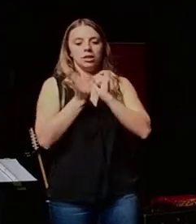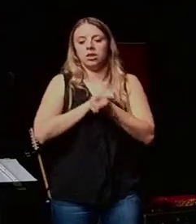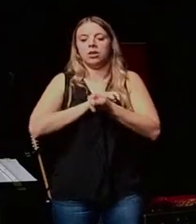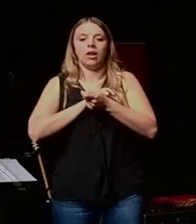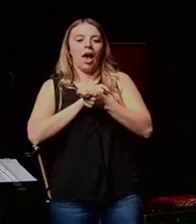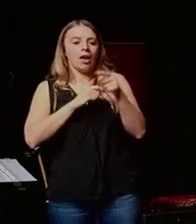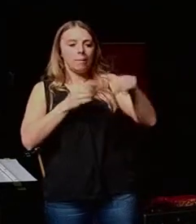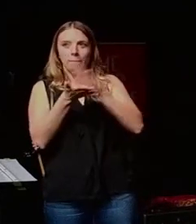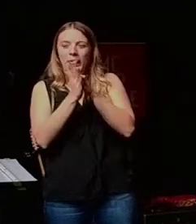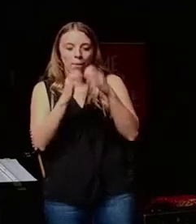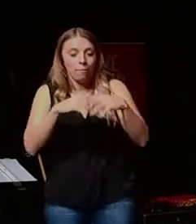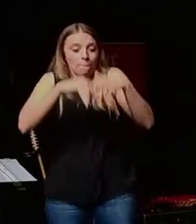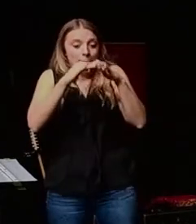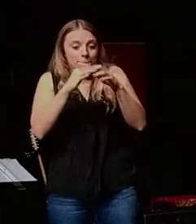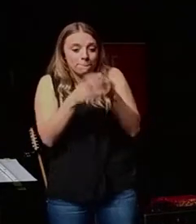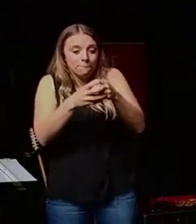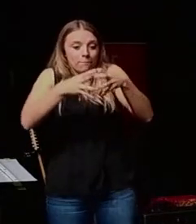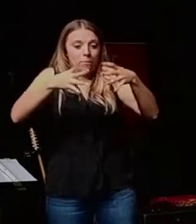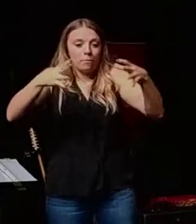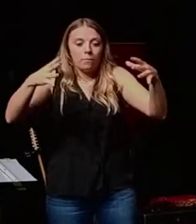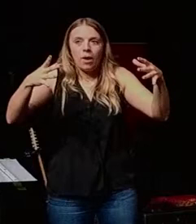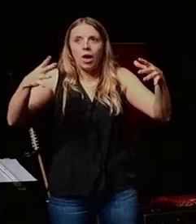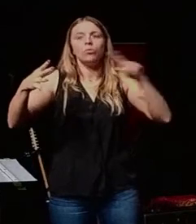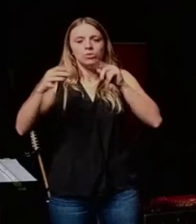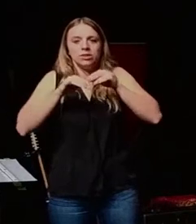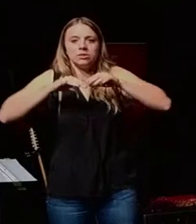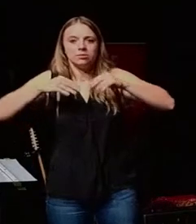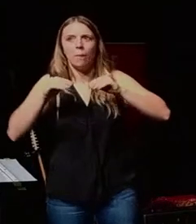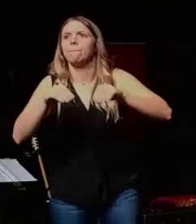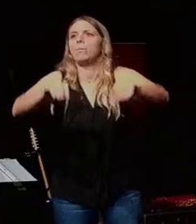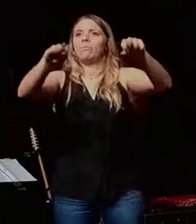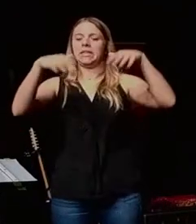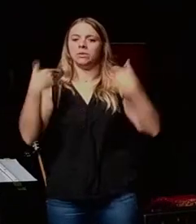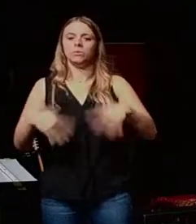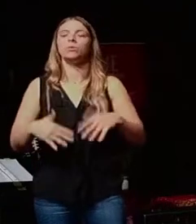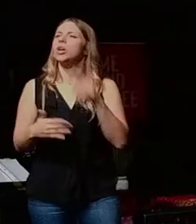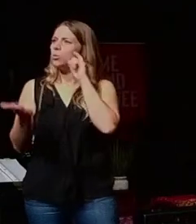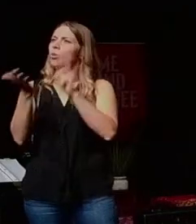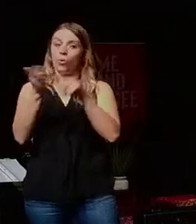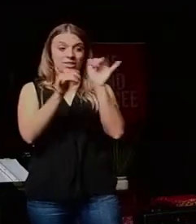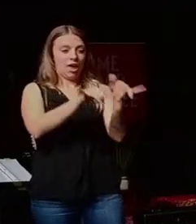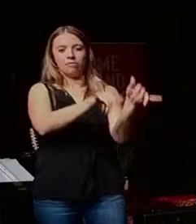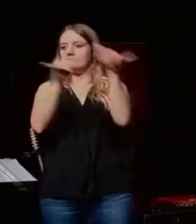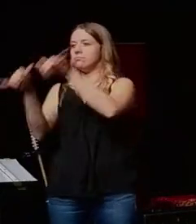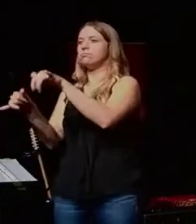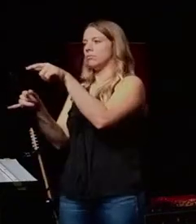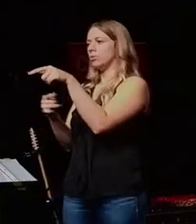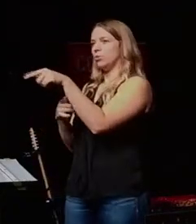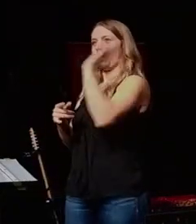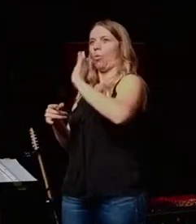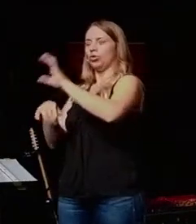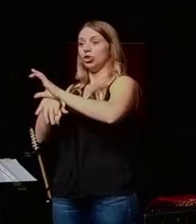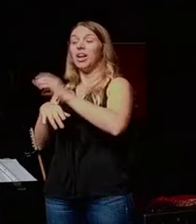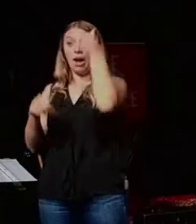became this entrepreneurial enterprise. It was this movement, really. And you could see a lot of similarities. I remember being baptized into it and going,